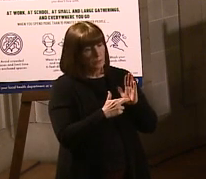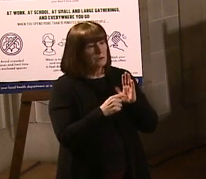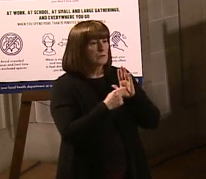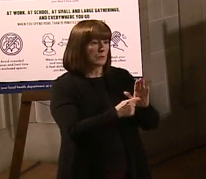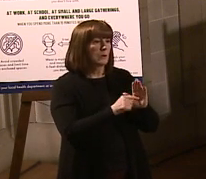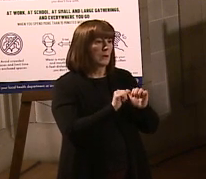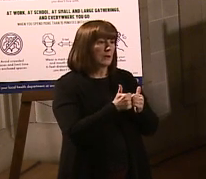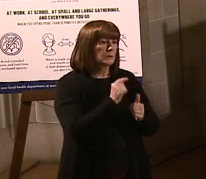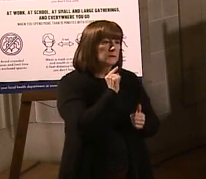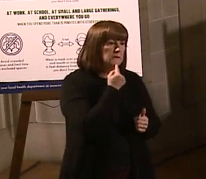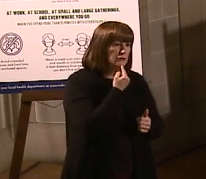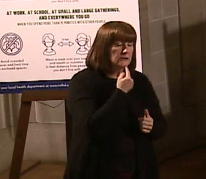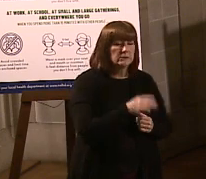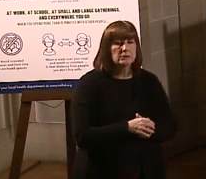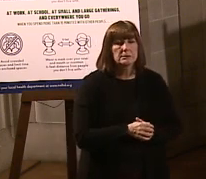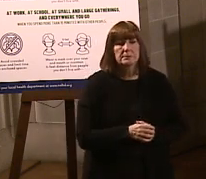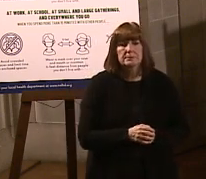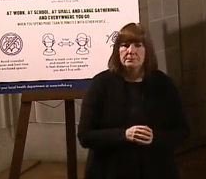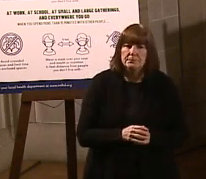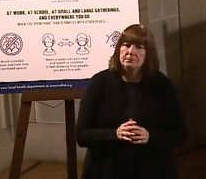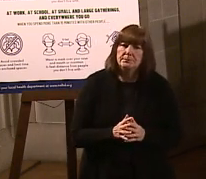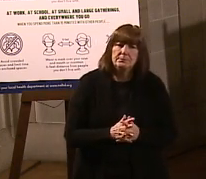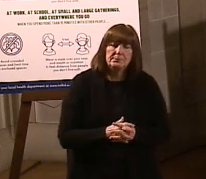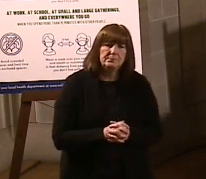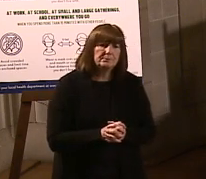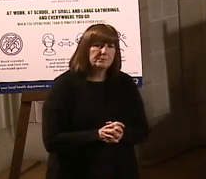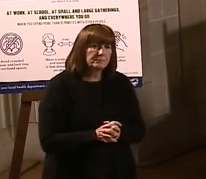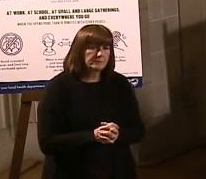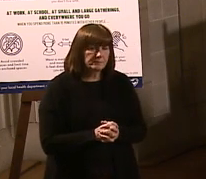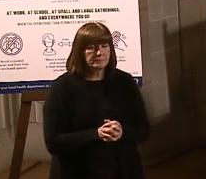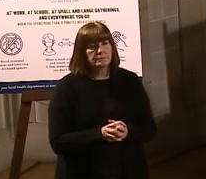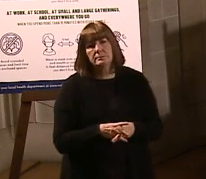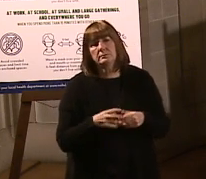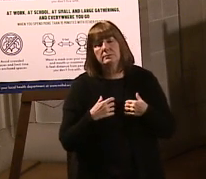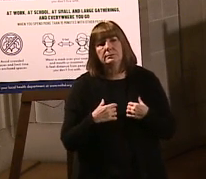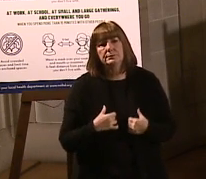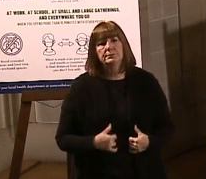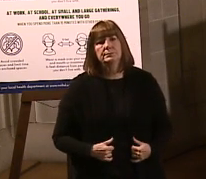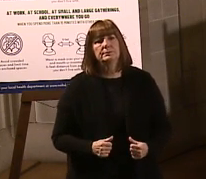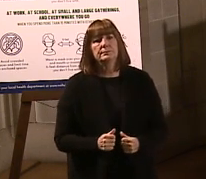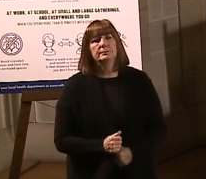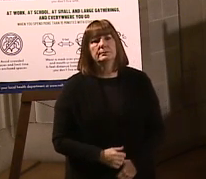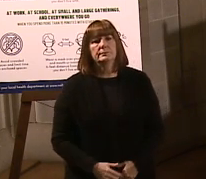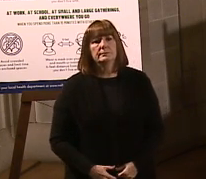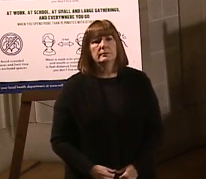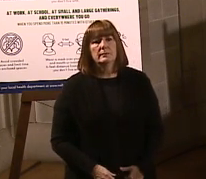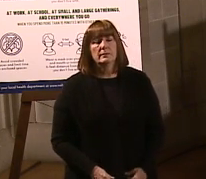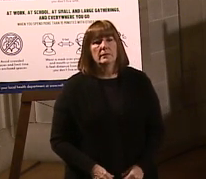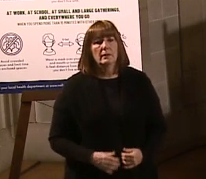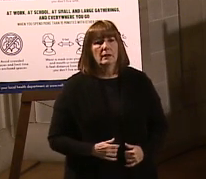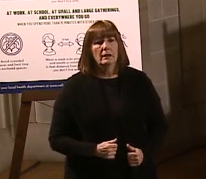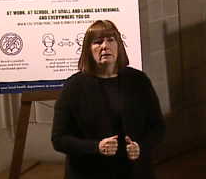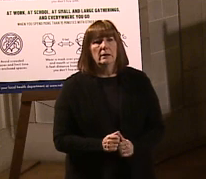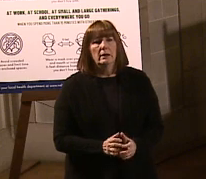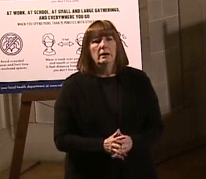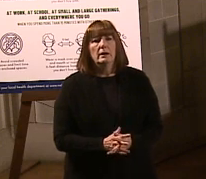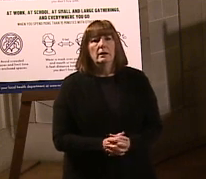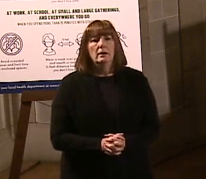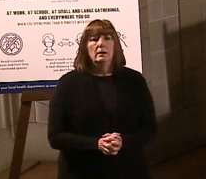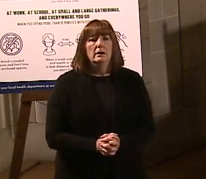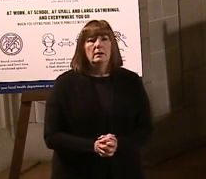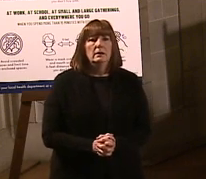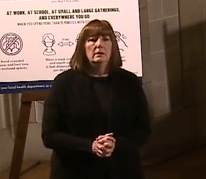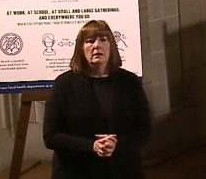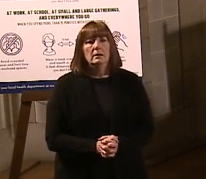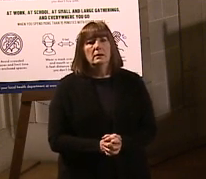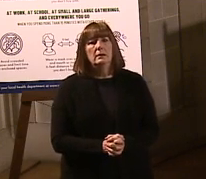Andrew. Andrew. Andrew, it seems like you're, in Douglas County, know, their registration, Lange F kind of registration. Is that almost kind